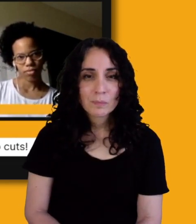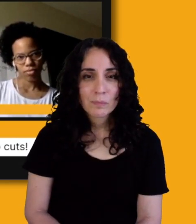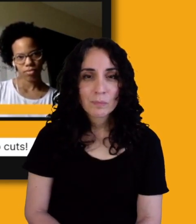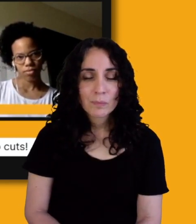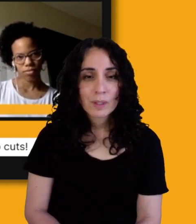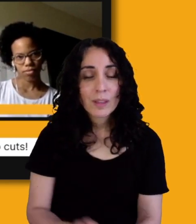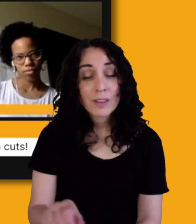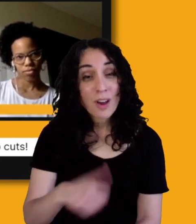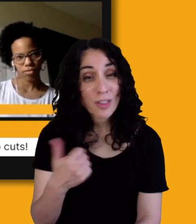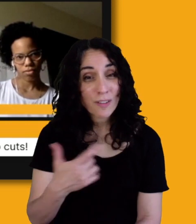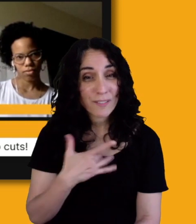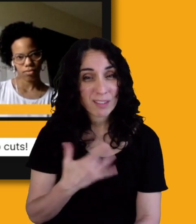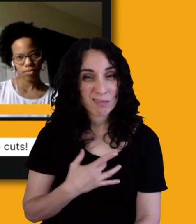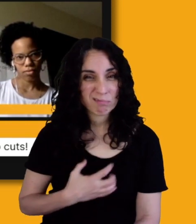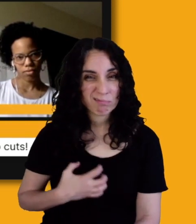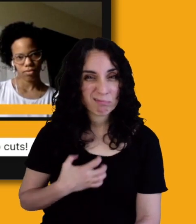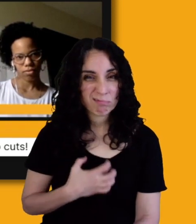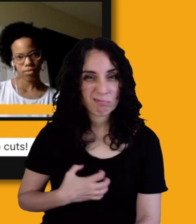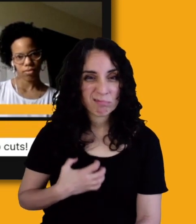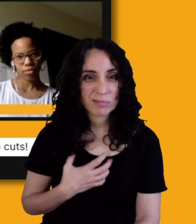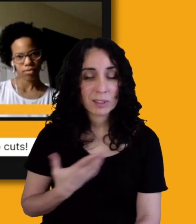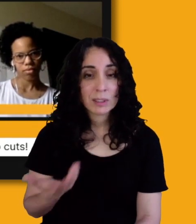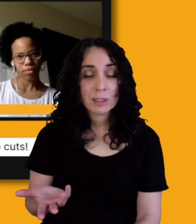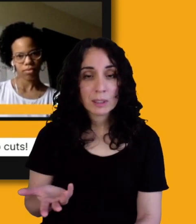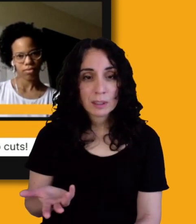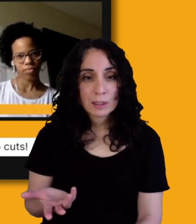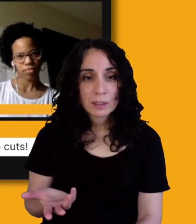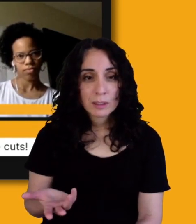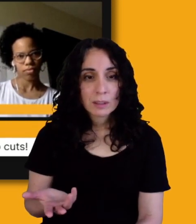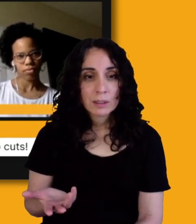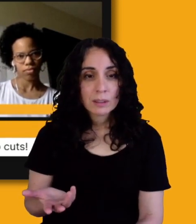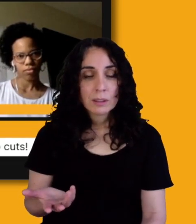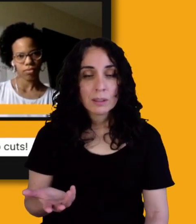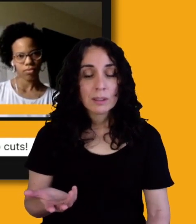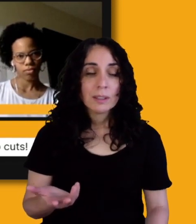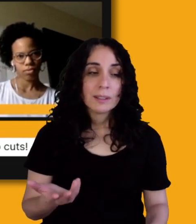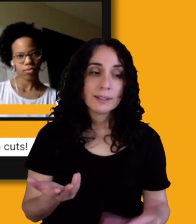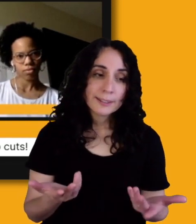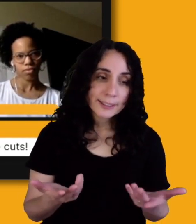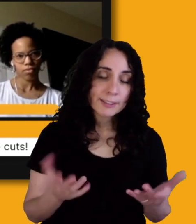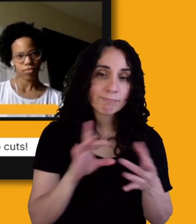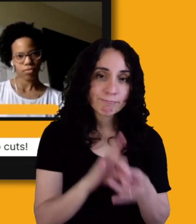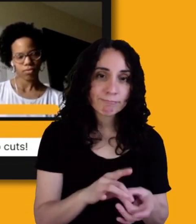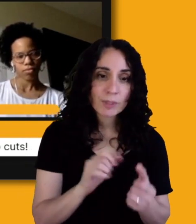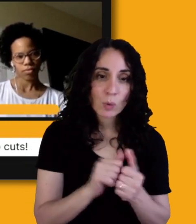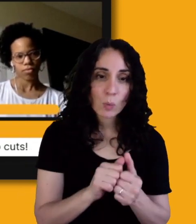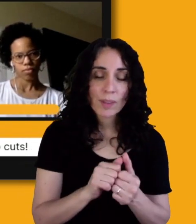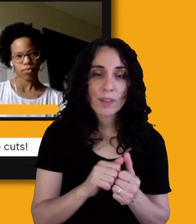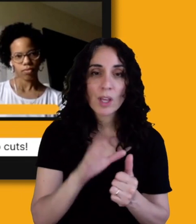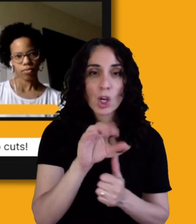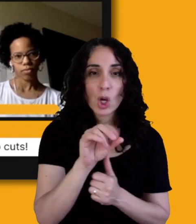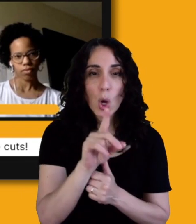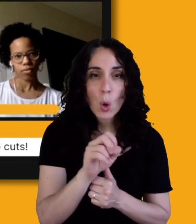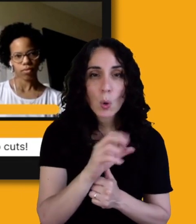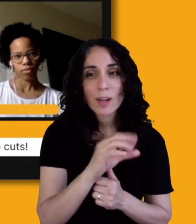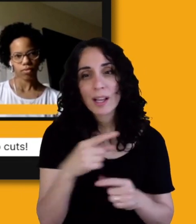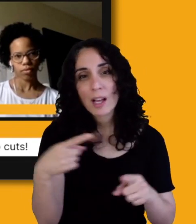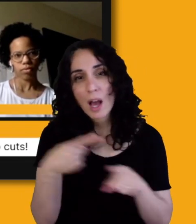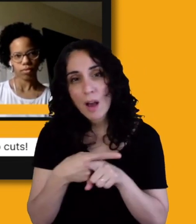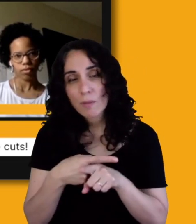peeve is that, and this again gets to codes and, and, and, and conflict about who's using the streets and how they're